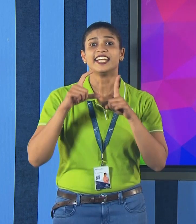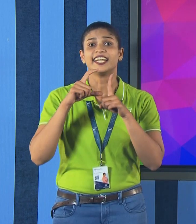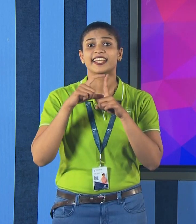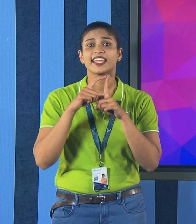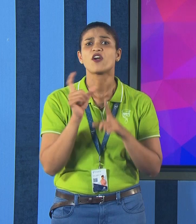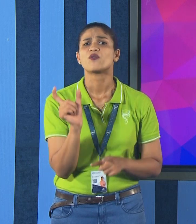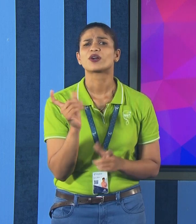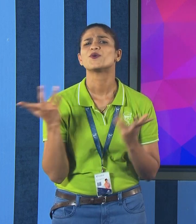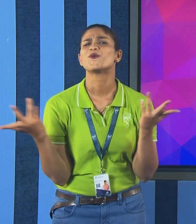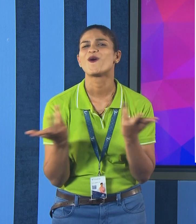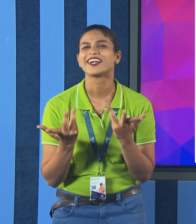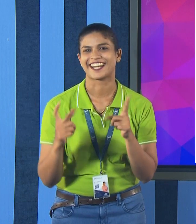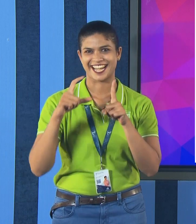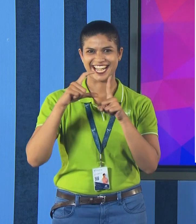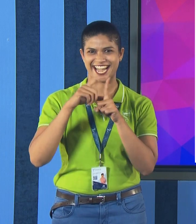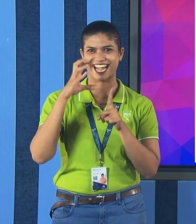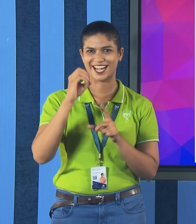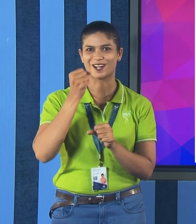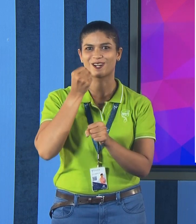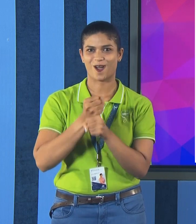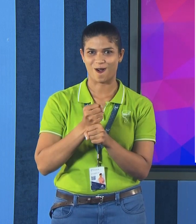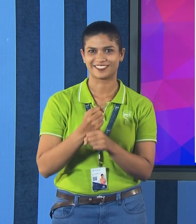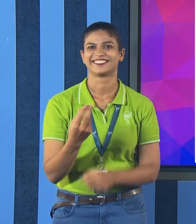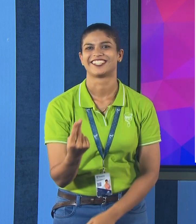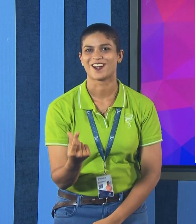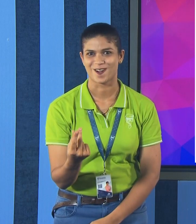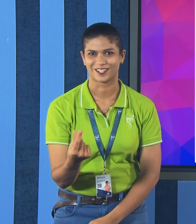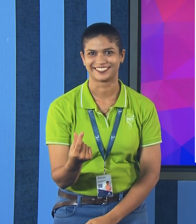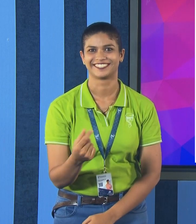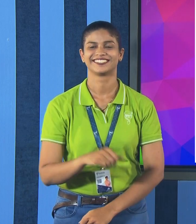What is the word starting with D, D, O, G, sign for dog.